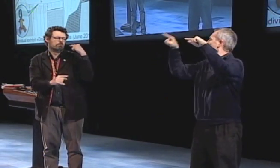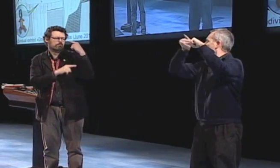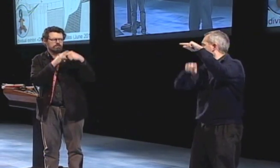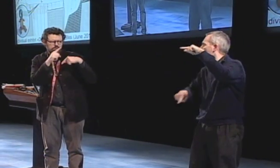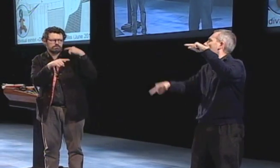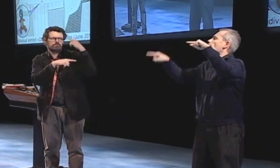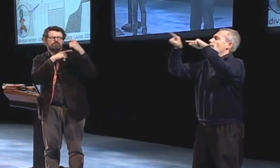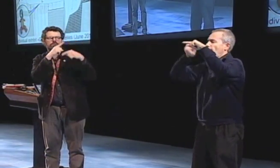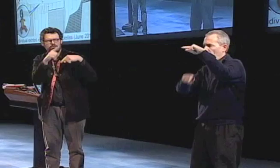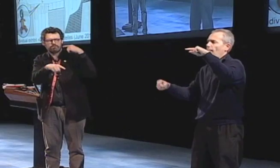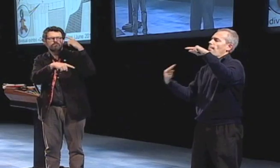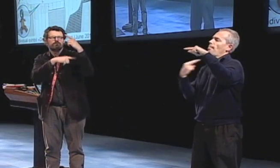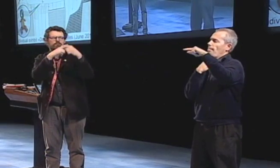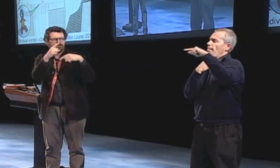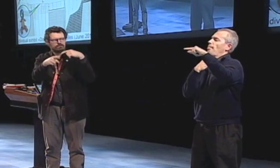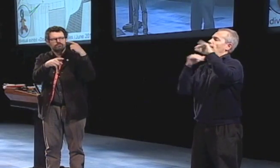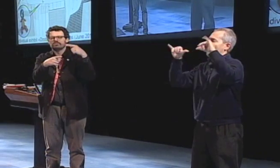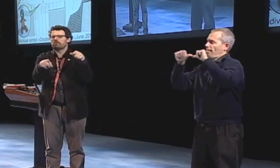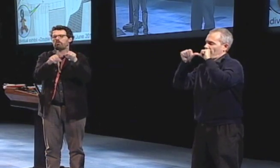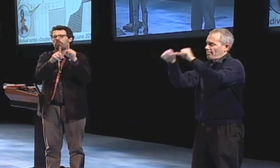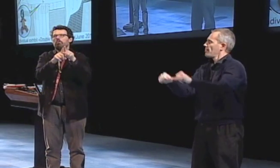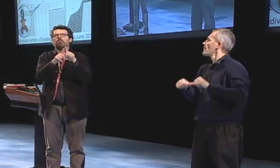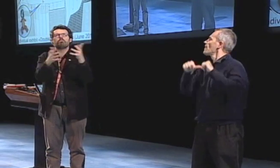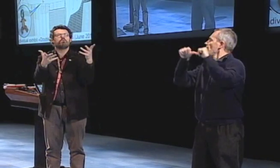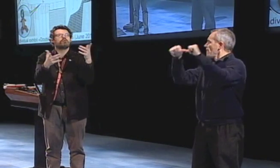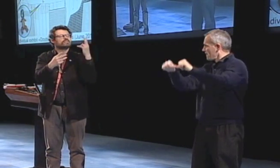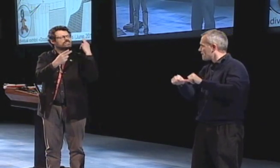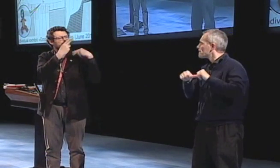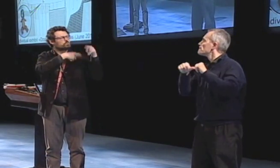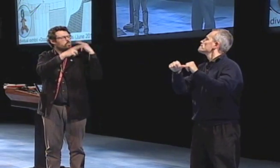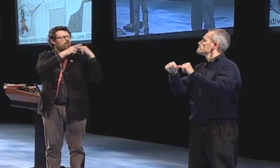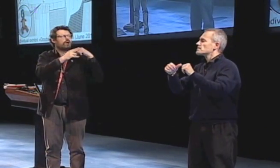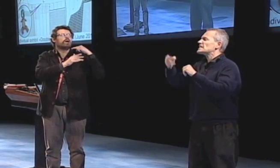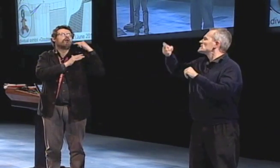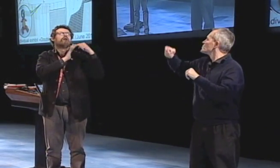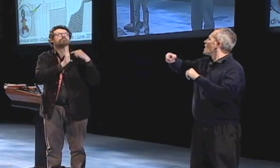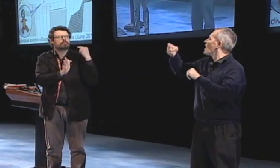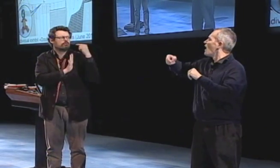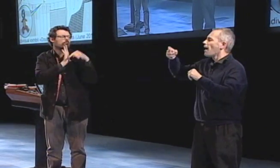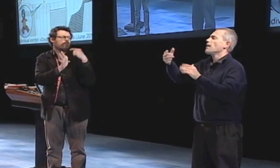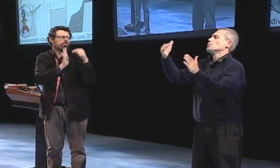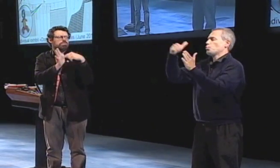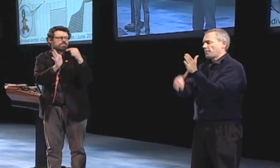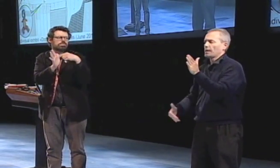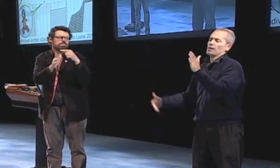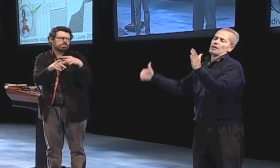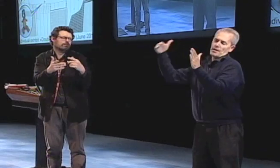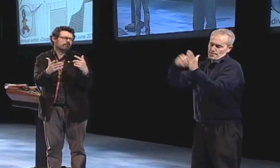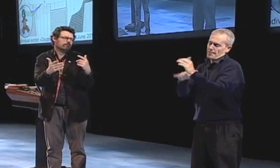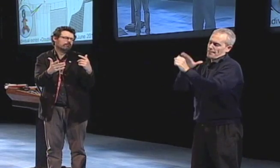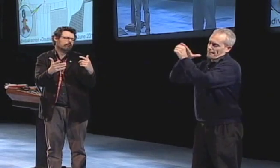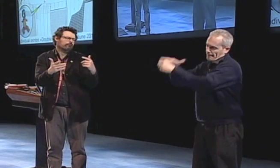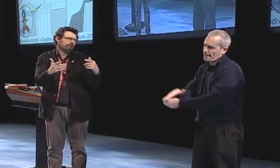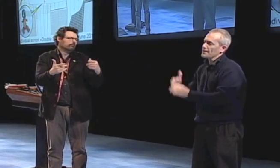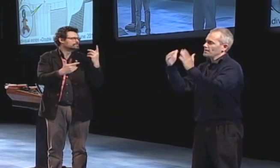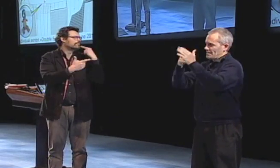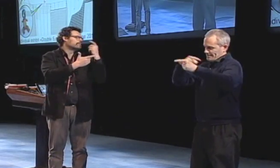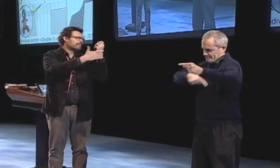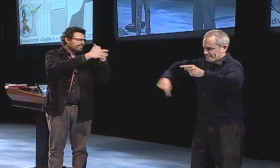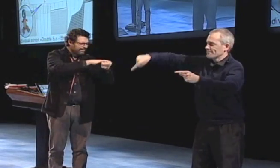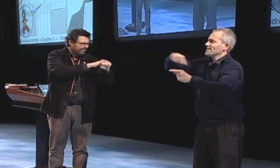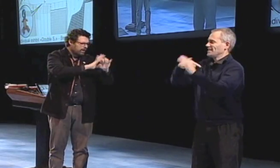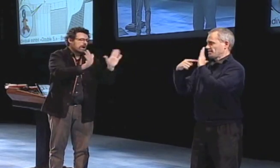the circular pattern represents the representation and the continuation is a continuation of audism